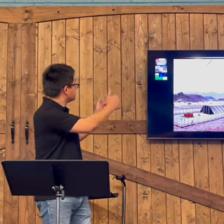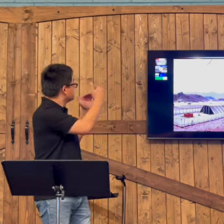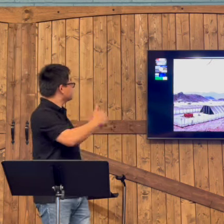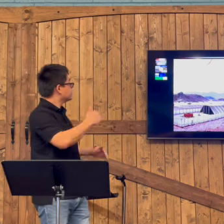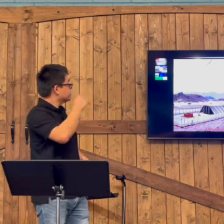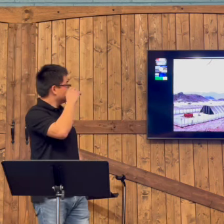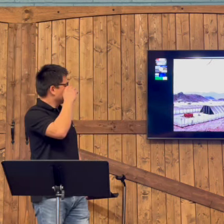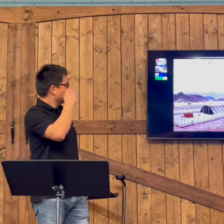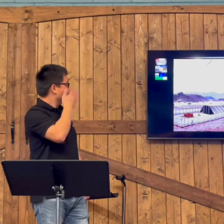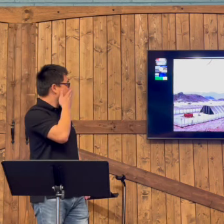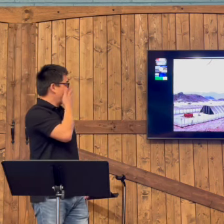Go ahead and to next slide.